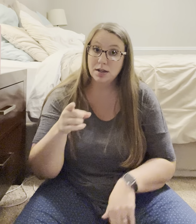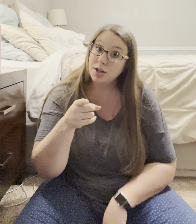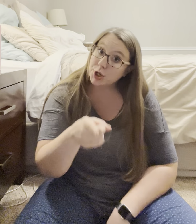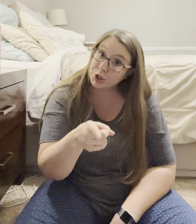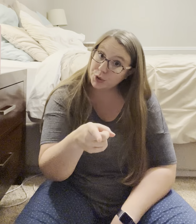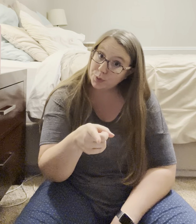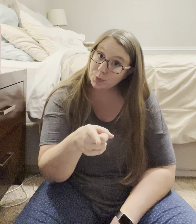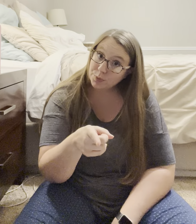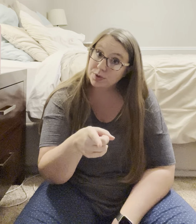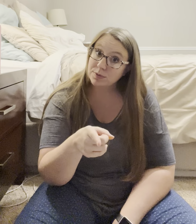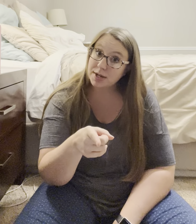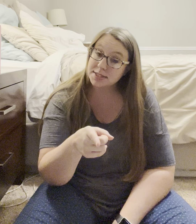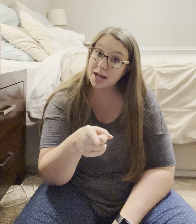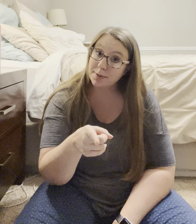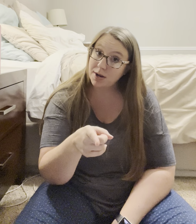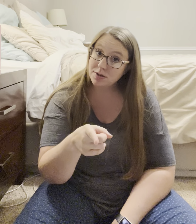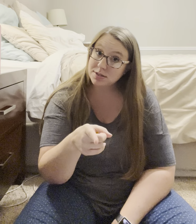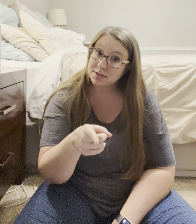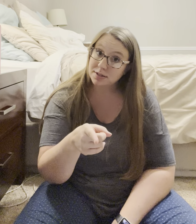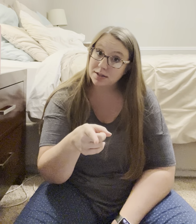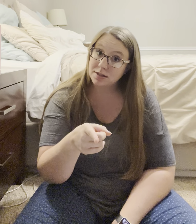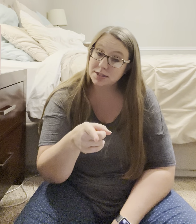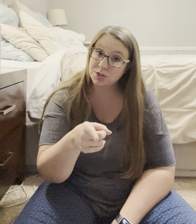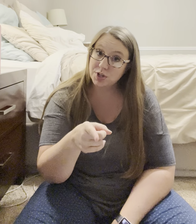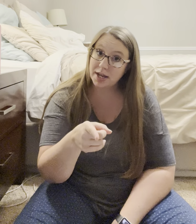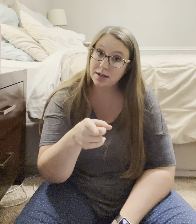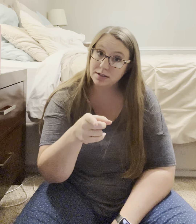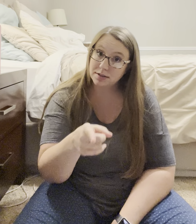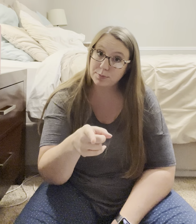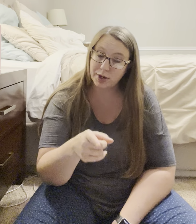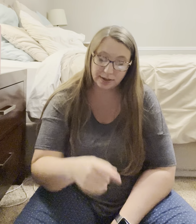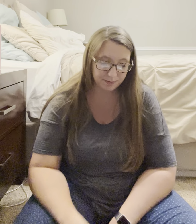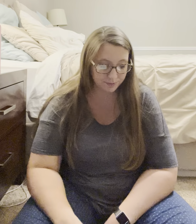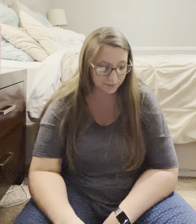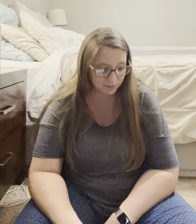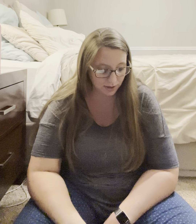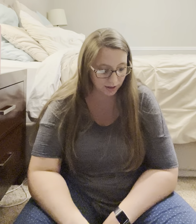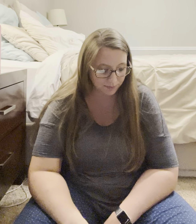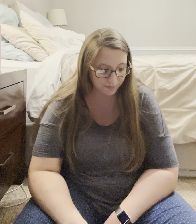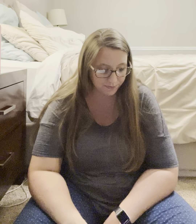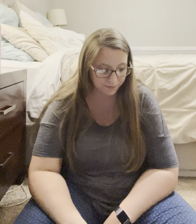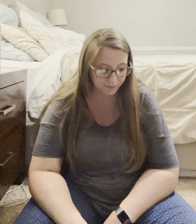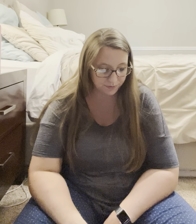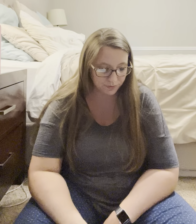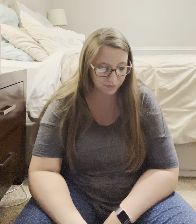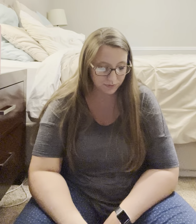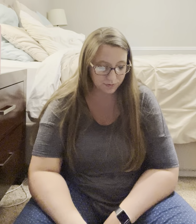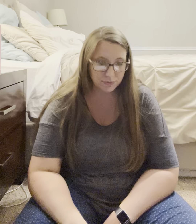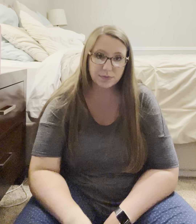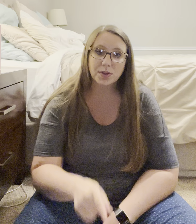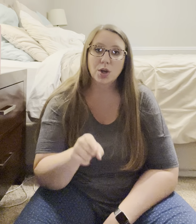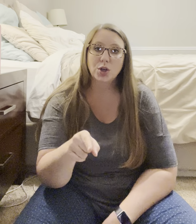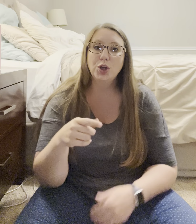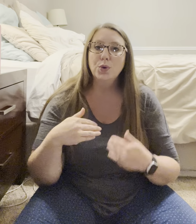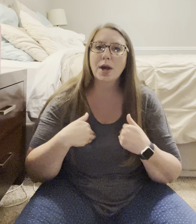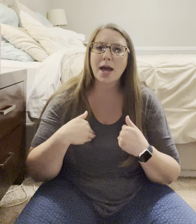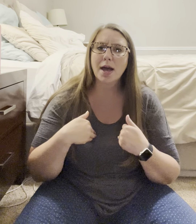You. Raised eyebrows. Tilt your head. Point. Okay. You have